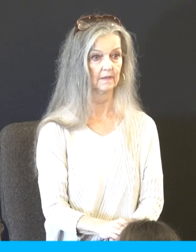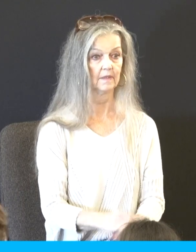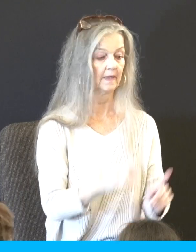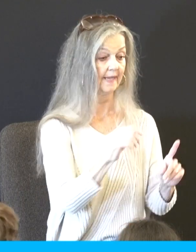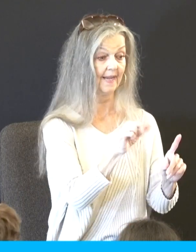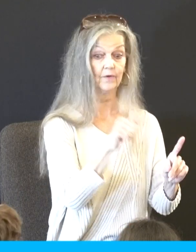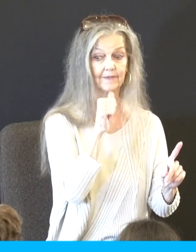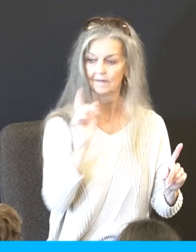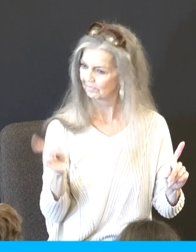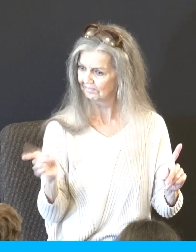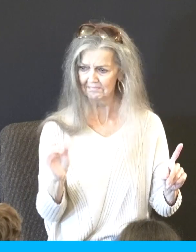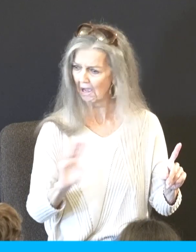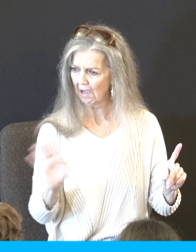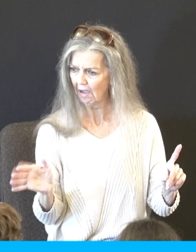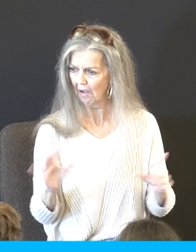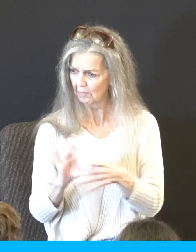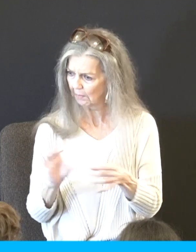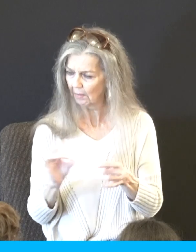or at least reiterate the word of God to them,